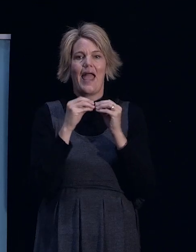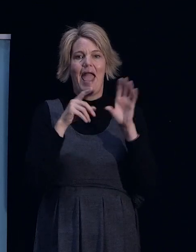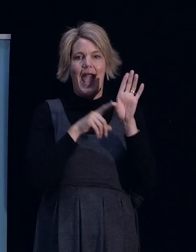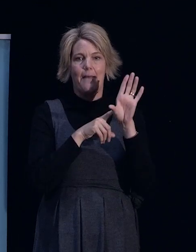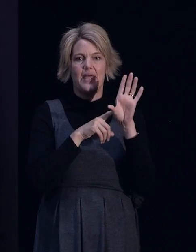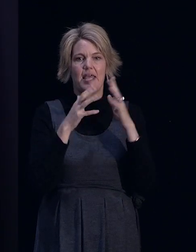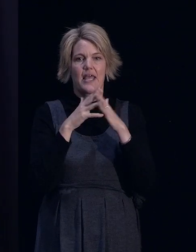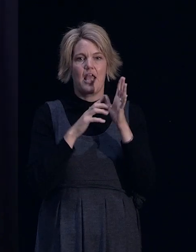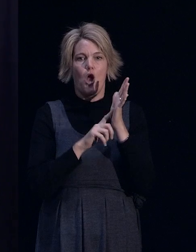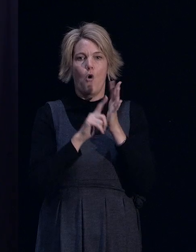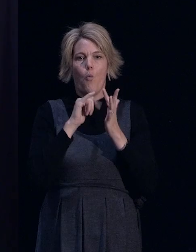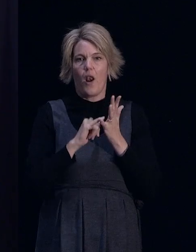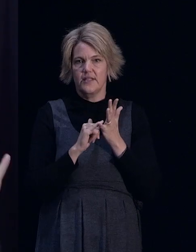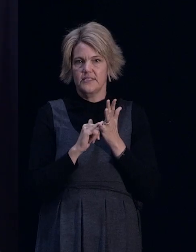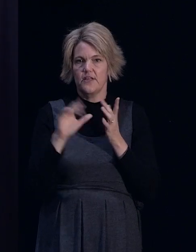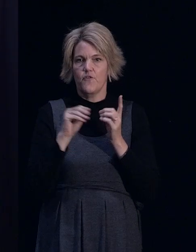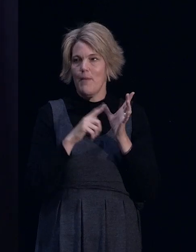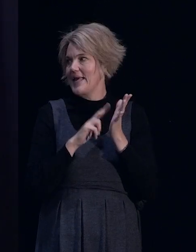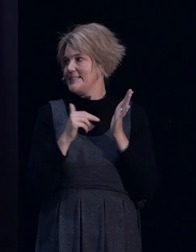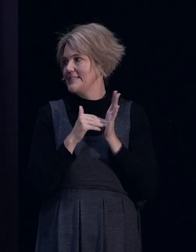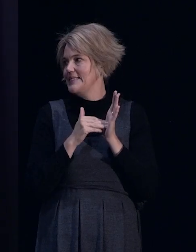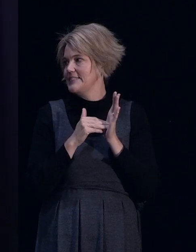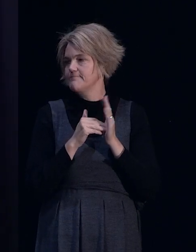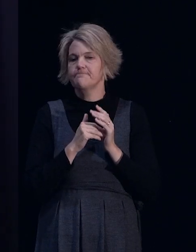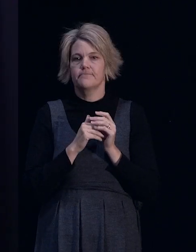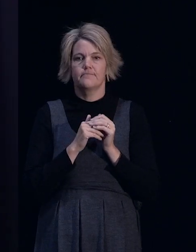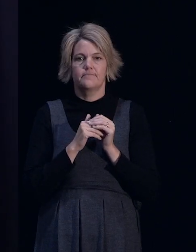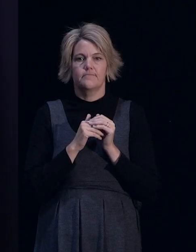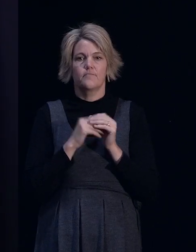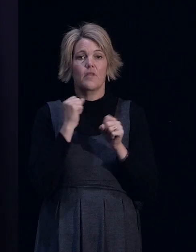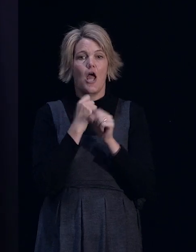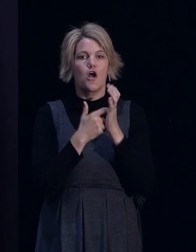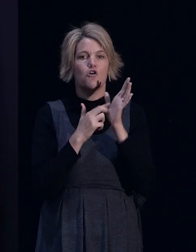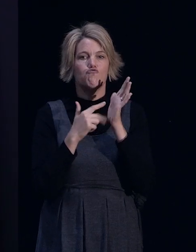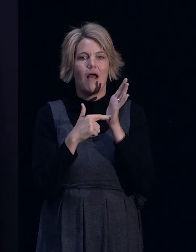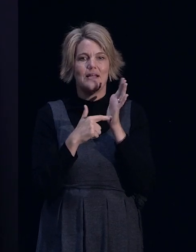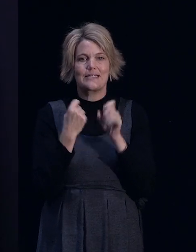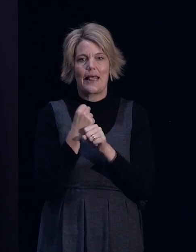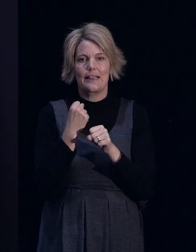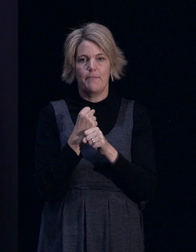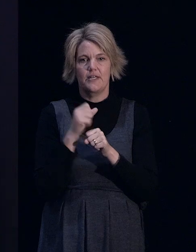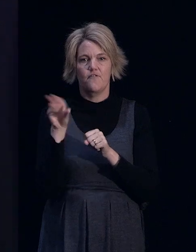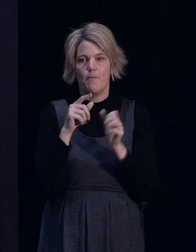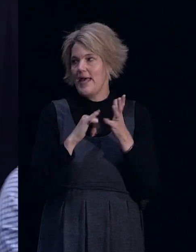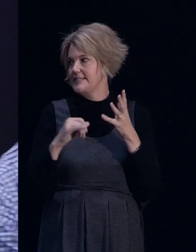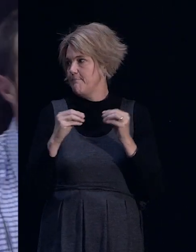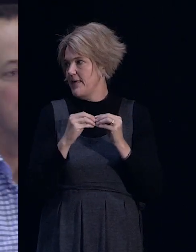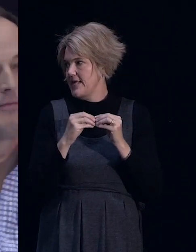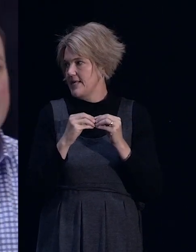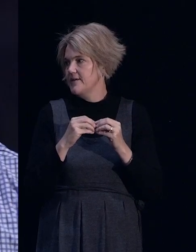ANZ. Great. We've got Grant Gilbert from ASB.